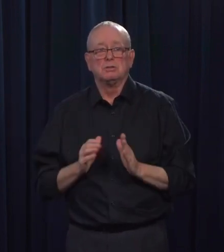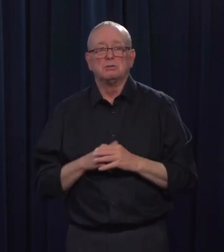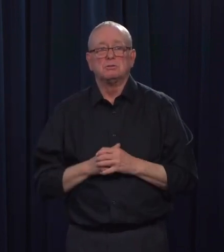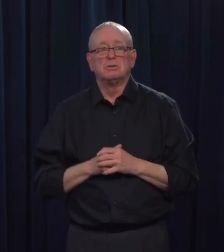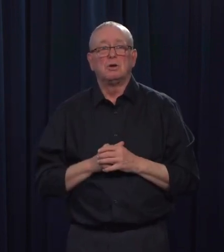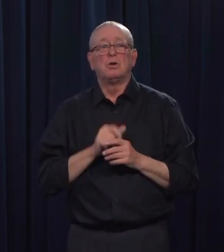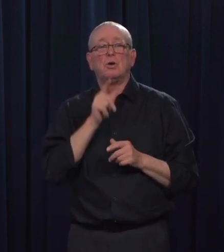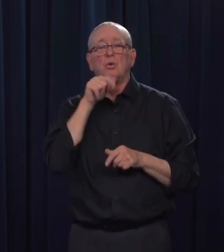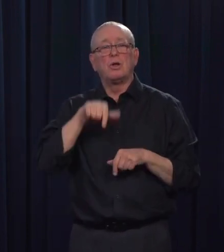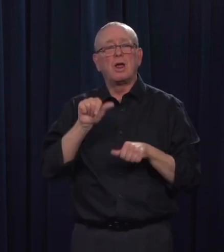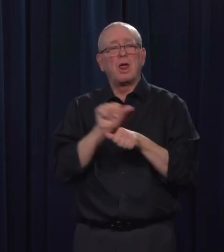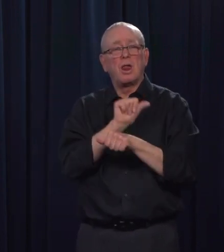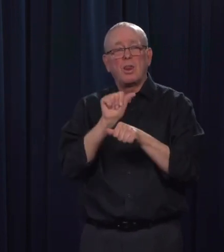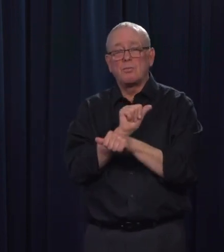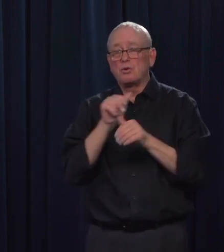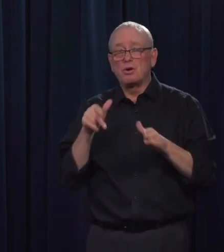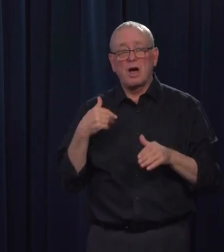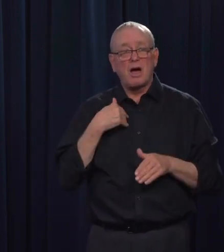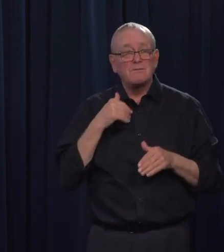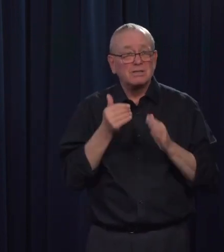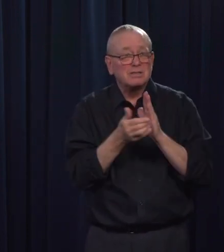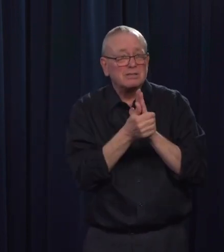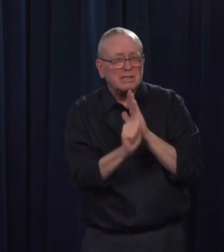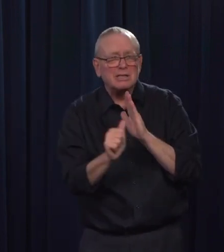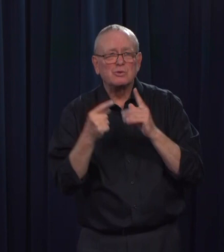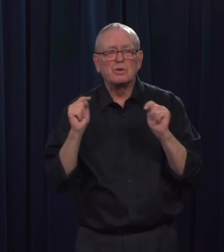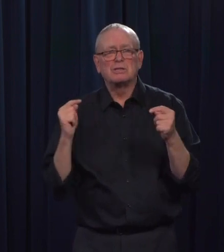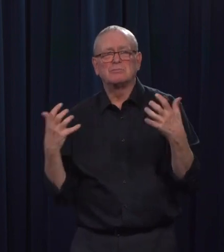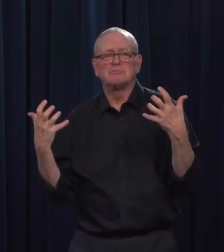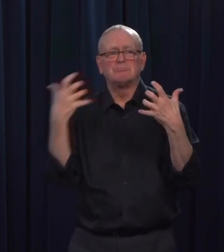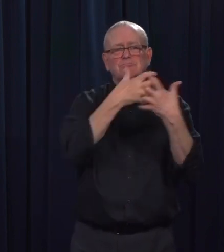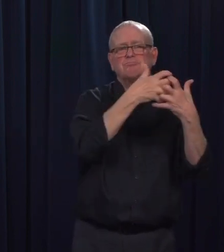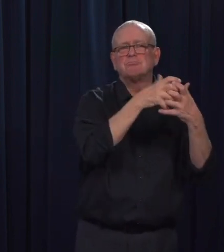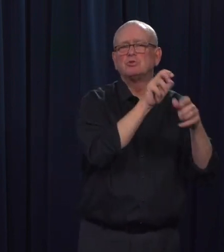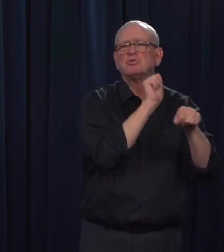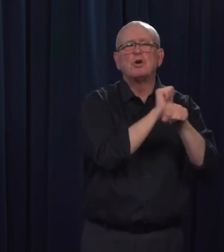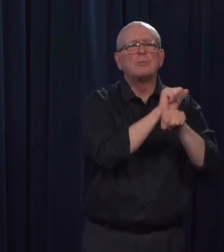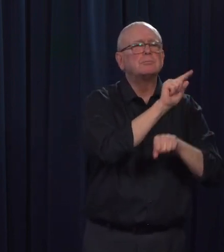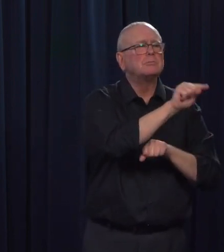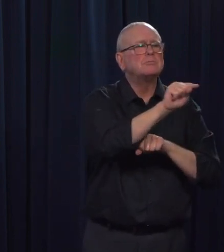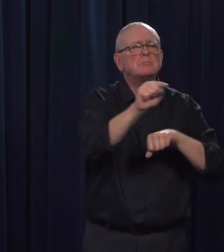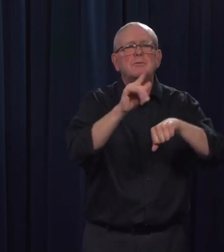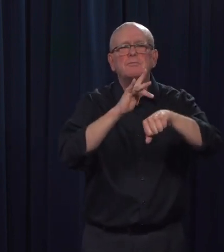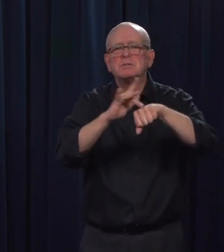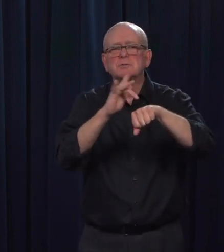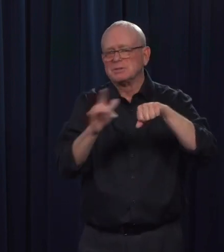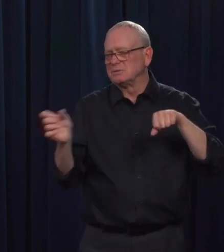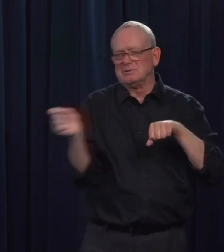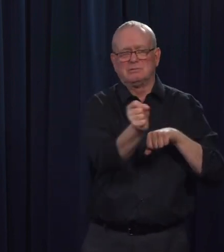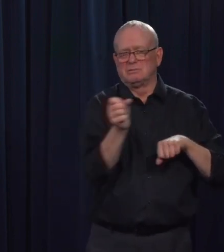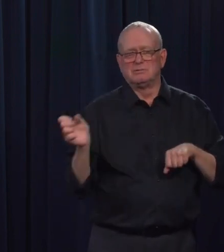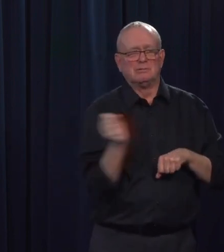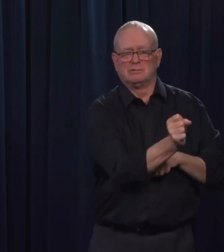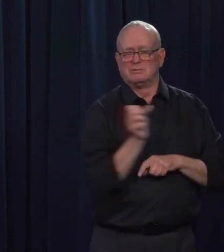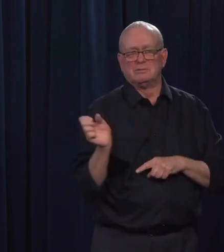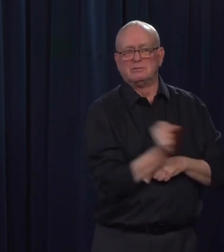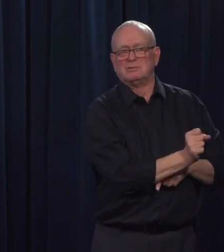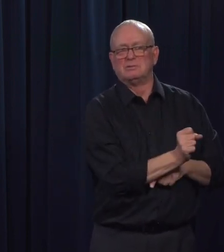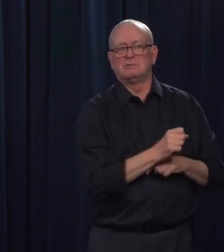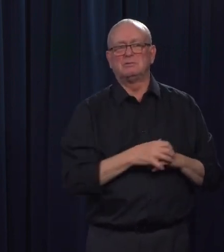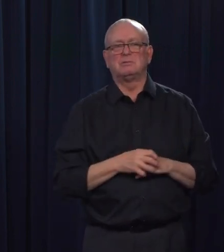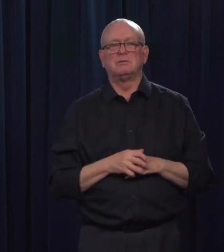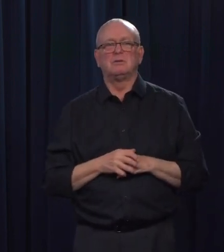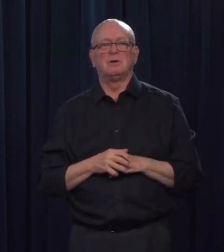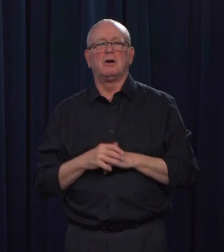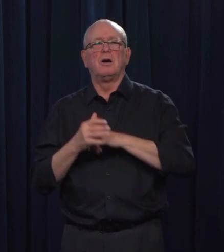that's something that we're currently under, it's currently under development, but when it comes to TFWs, they will come